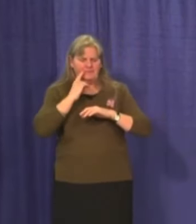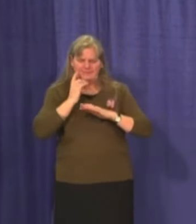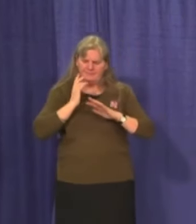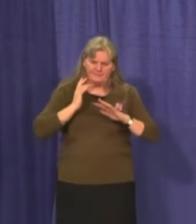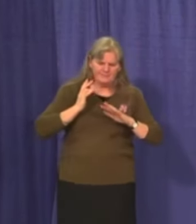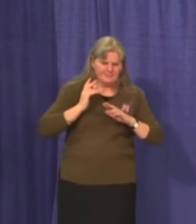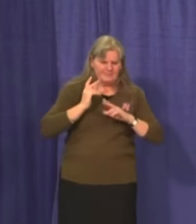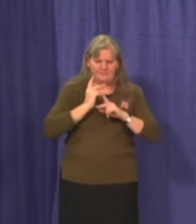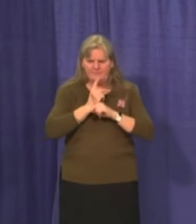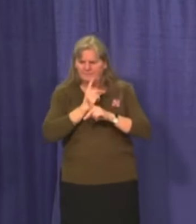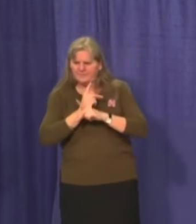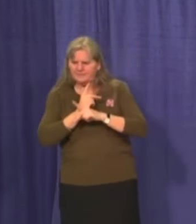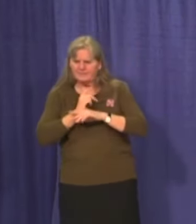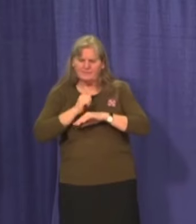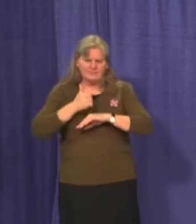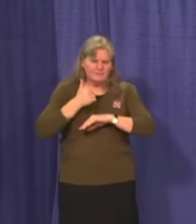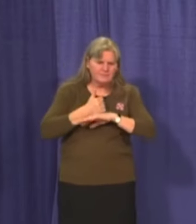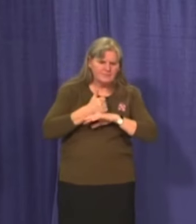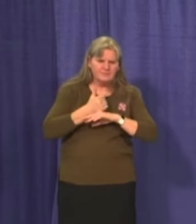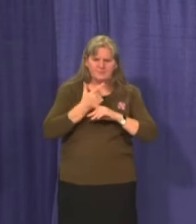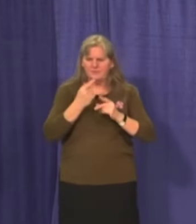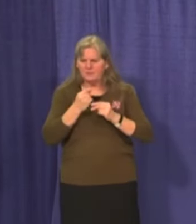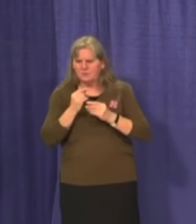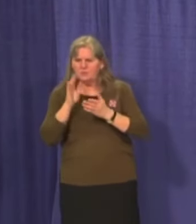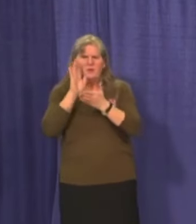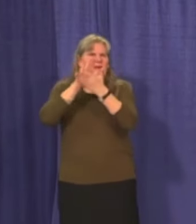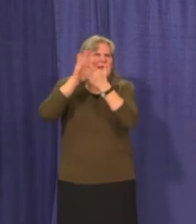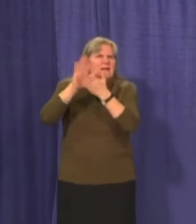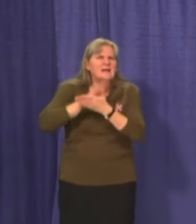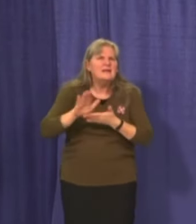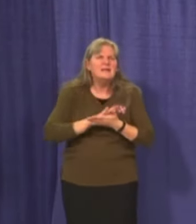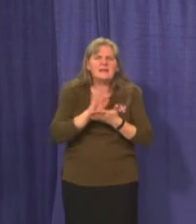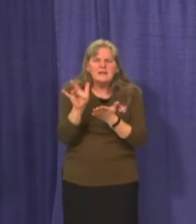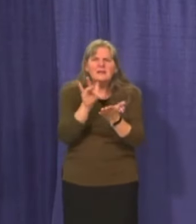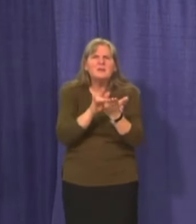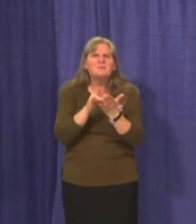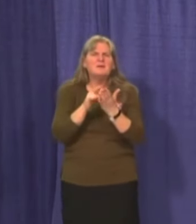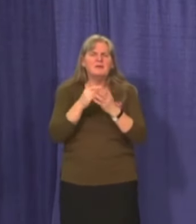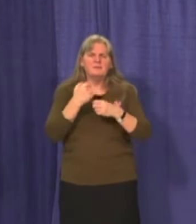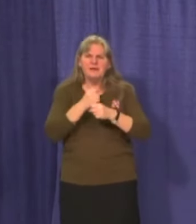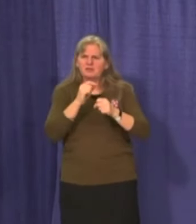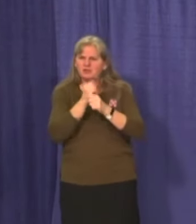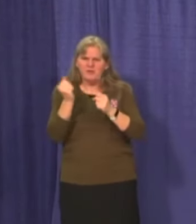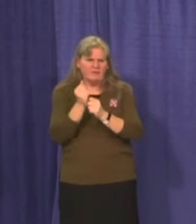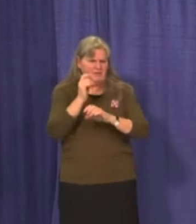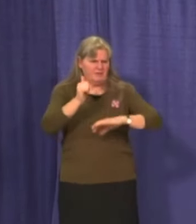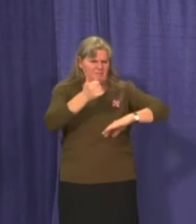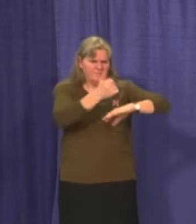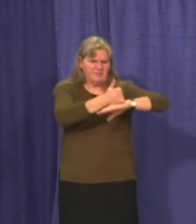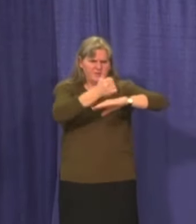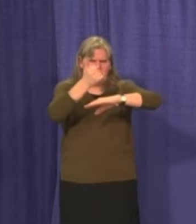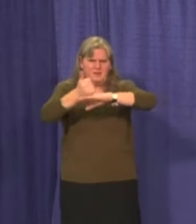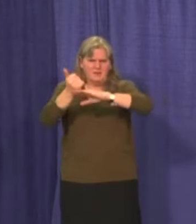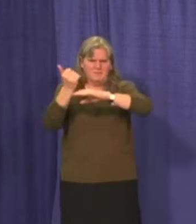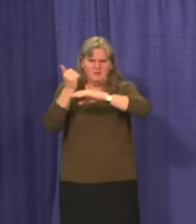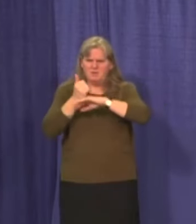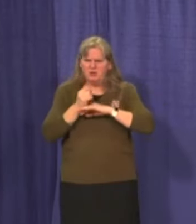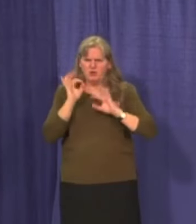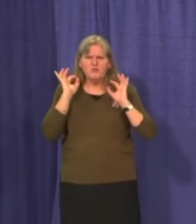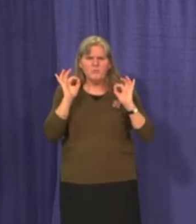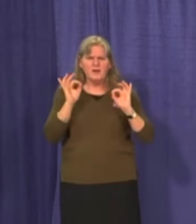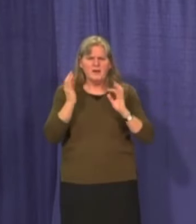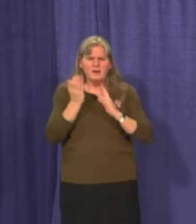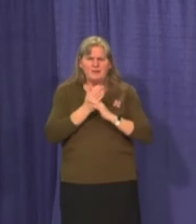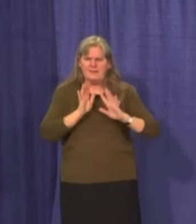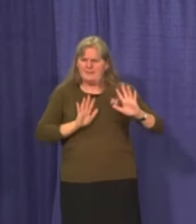recalibrate, to debrief, to clean, uh, to ensure that, you know, everything is in place. So, so I really, I, I think in